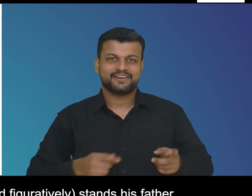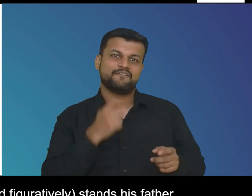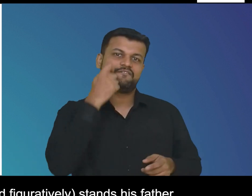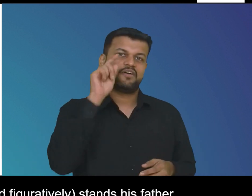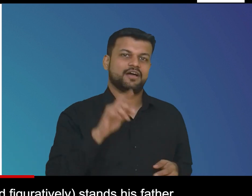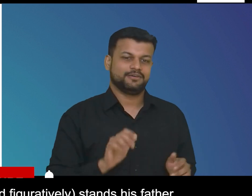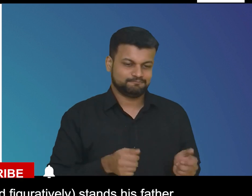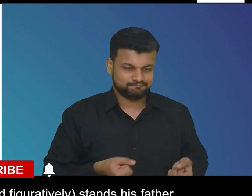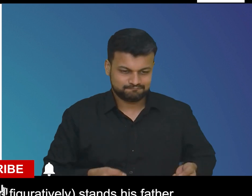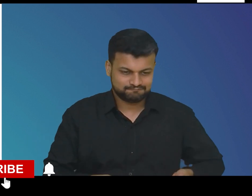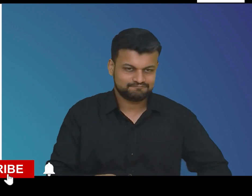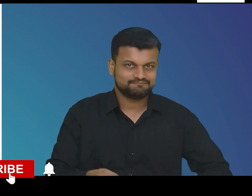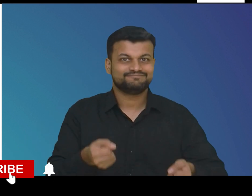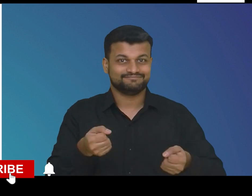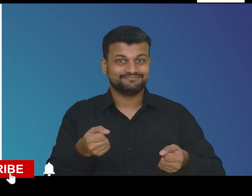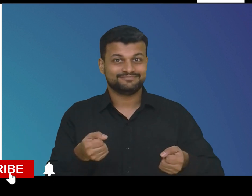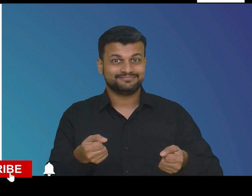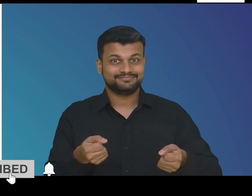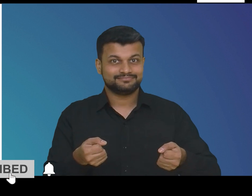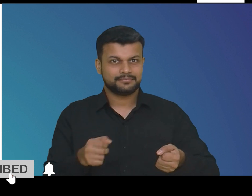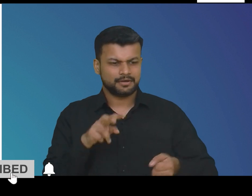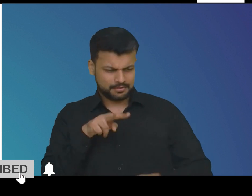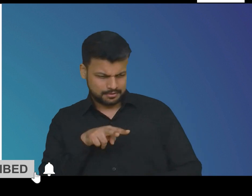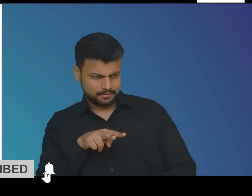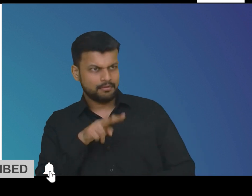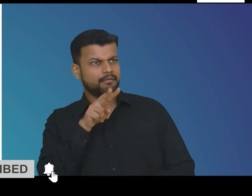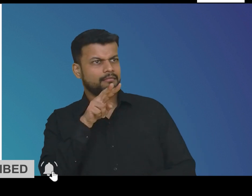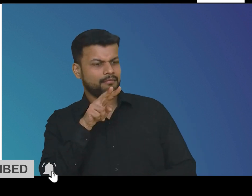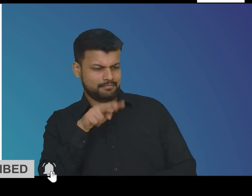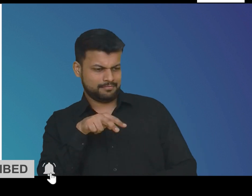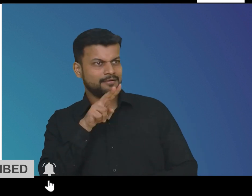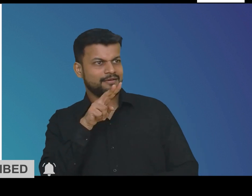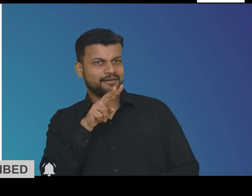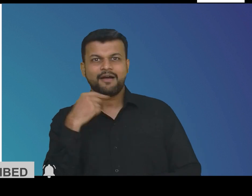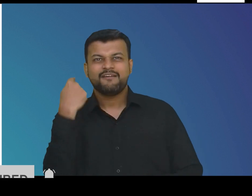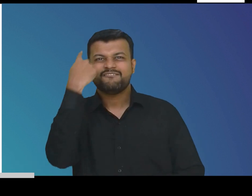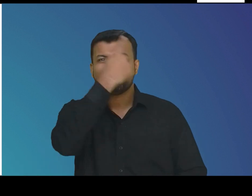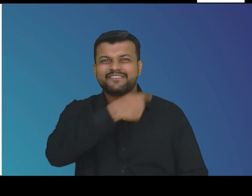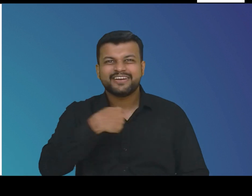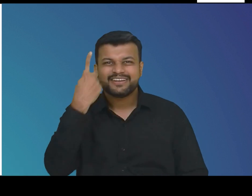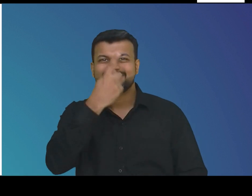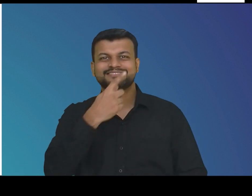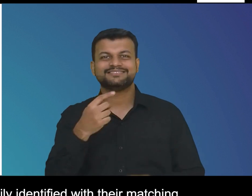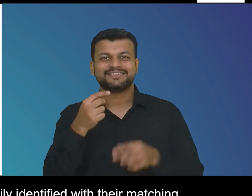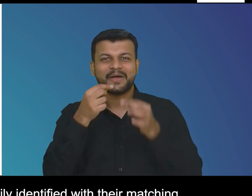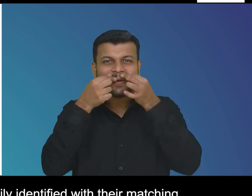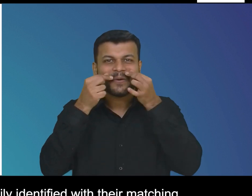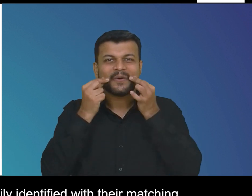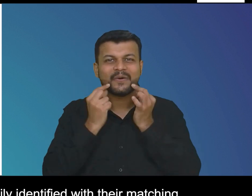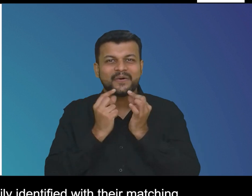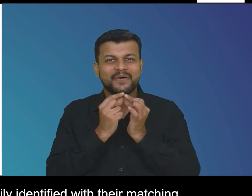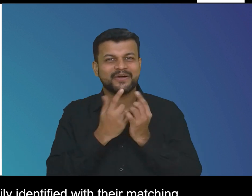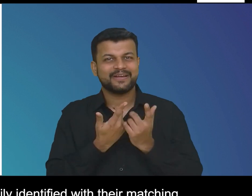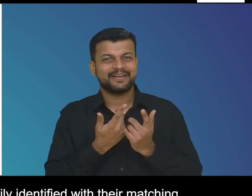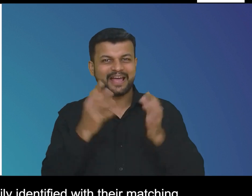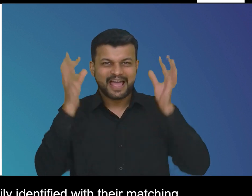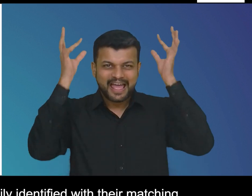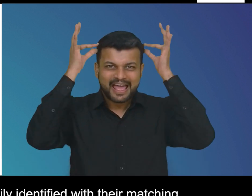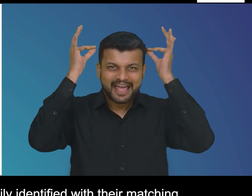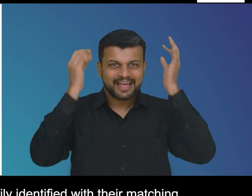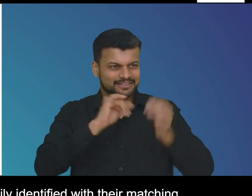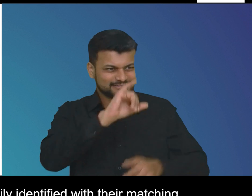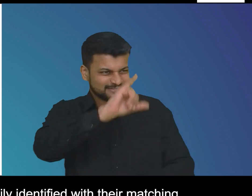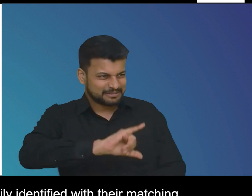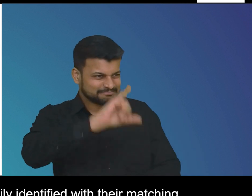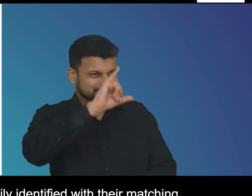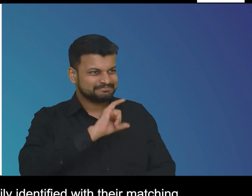sanjeev sanjeev helps pranav navigate his wheelchair at the arena the father son duo are